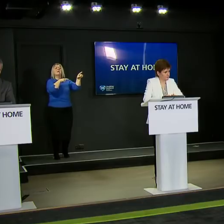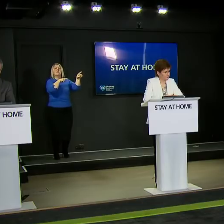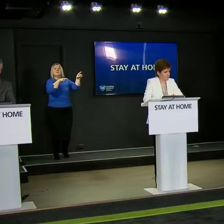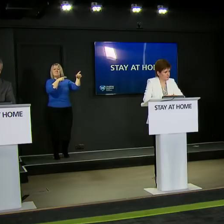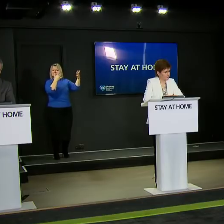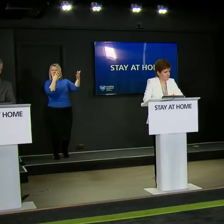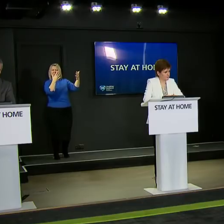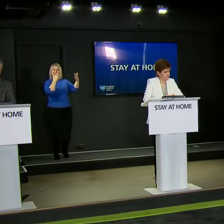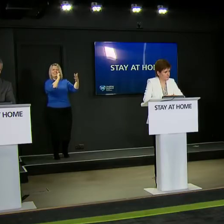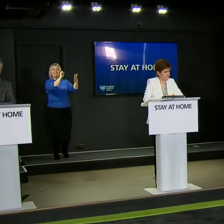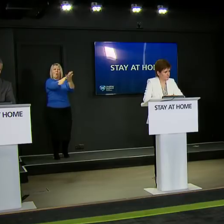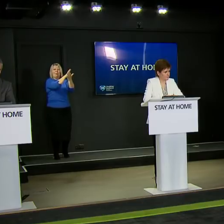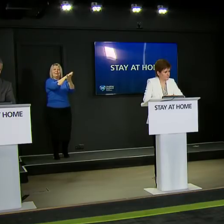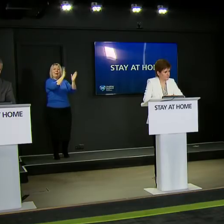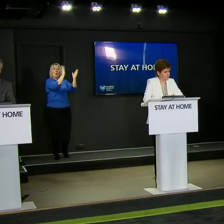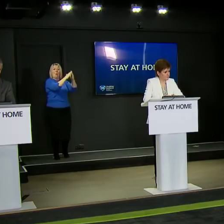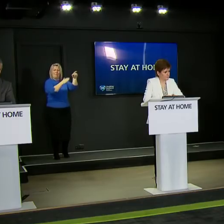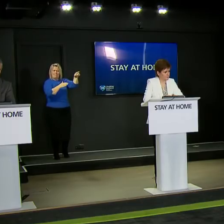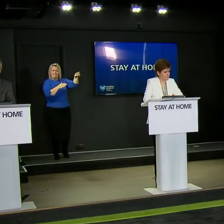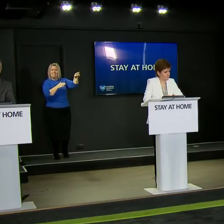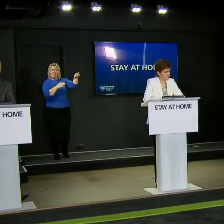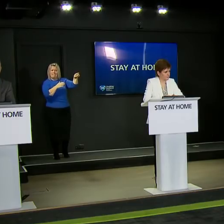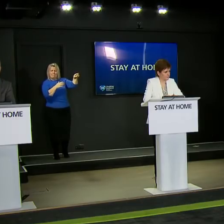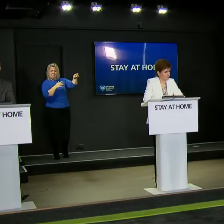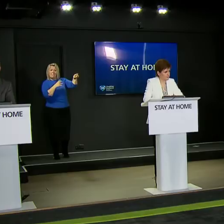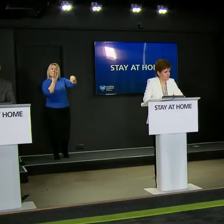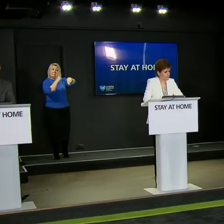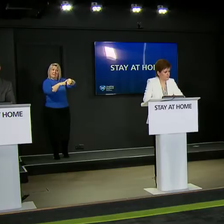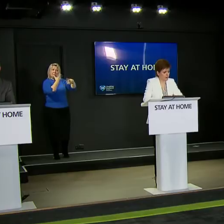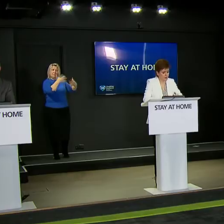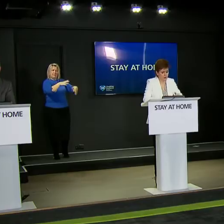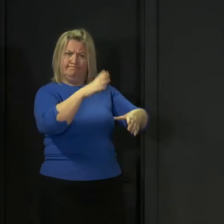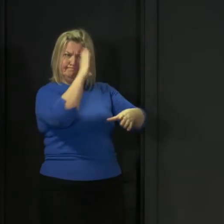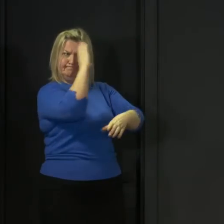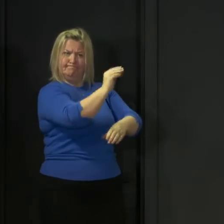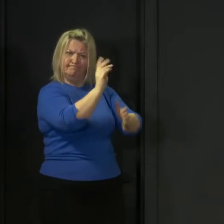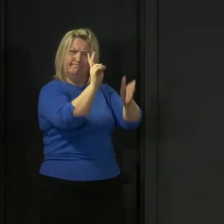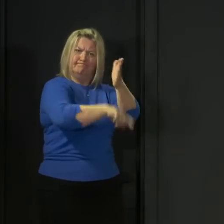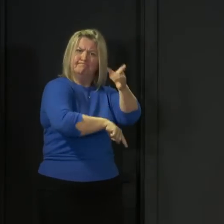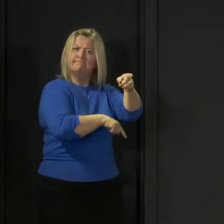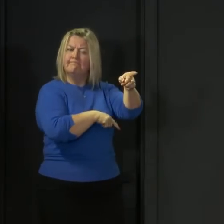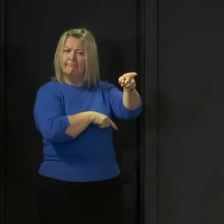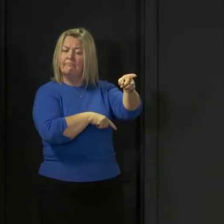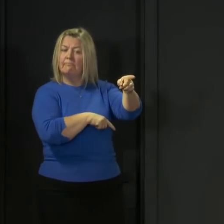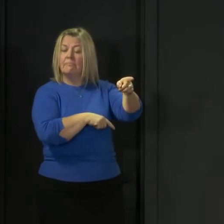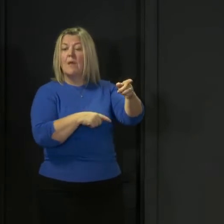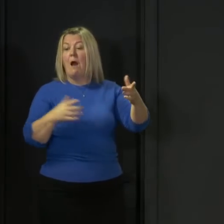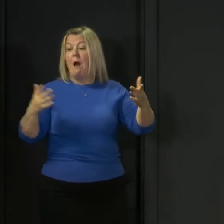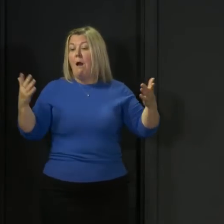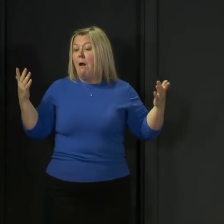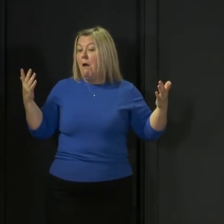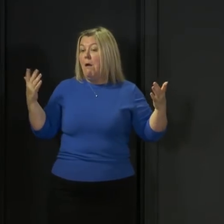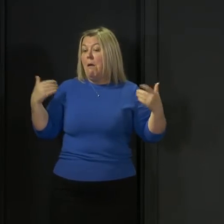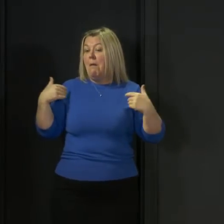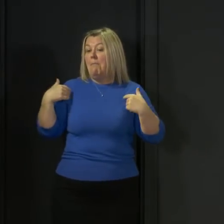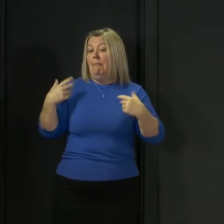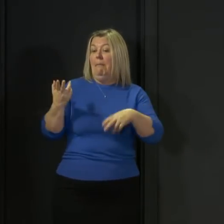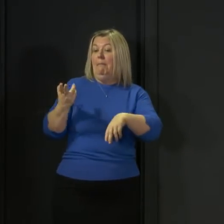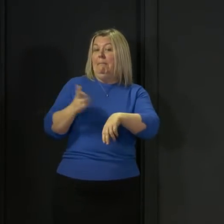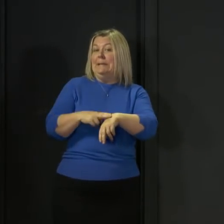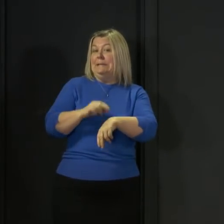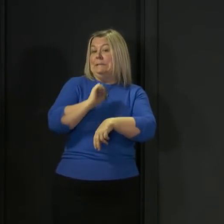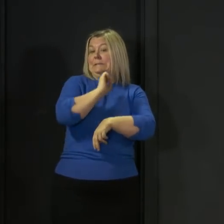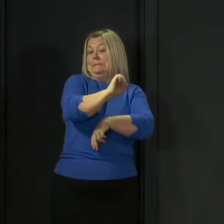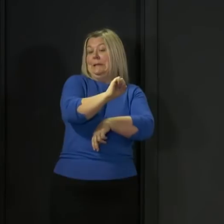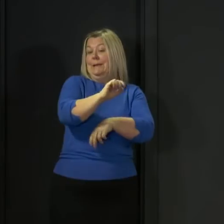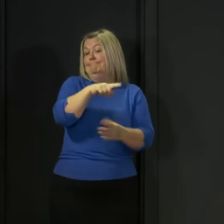want to isolate in the more rural parts of Scotland. Well, obviously it's for the police to decide what actions